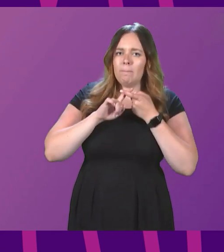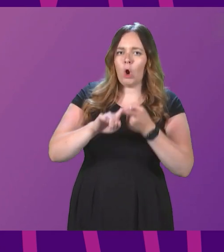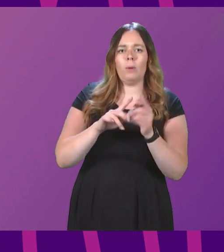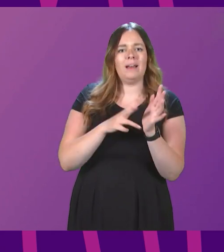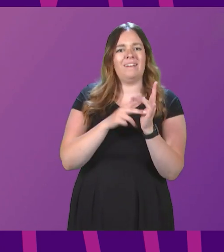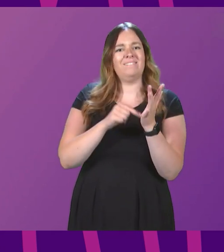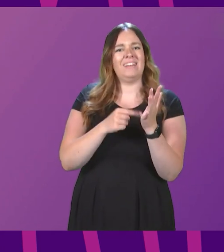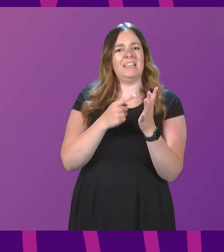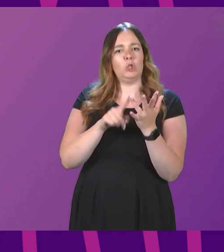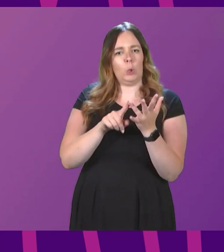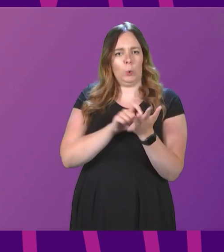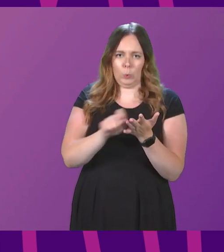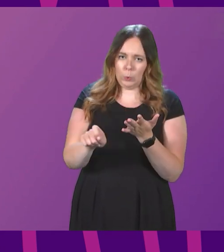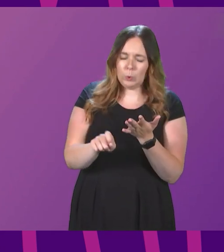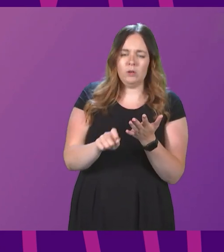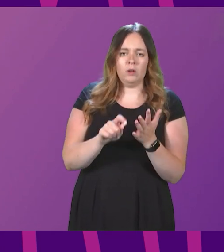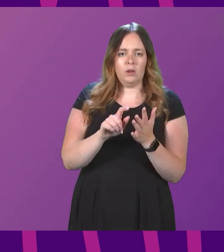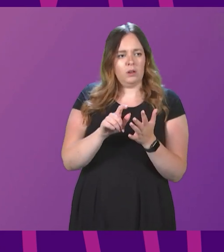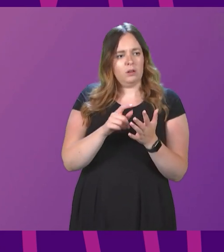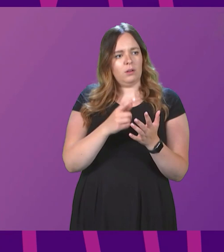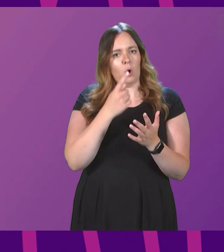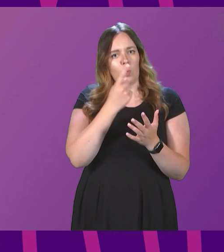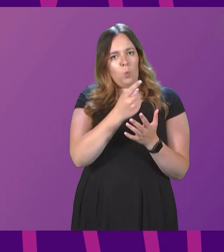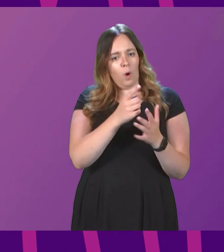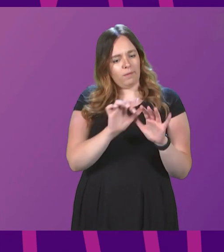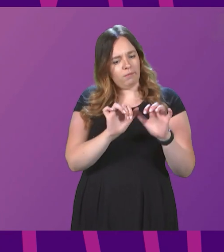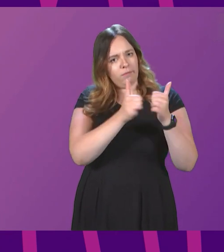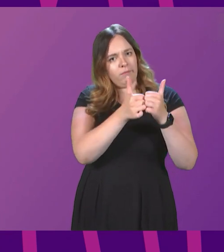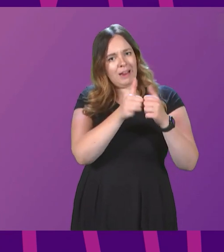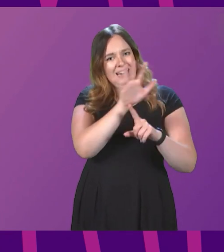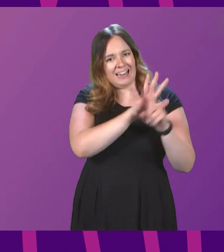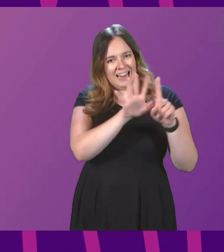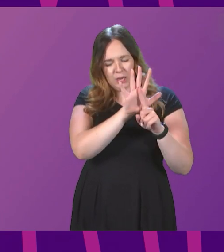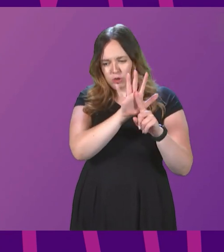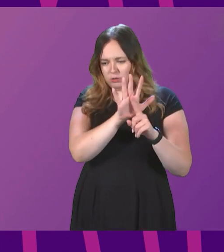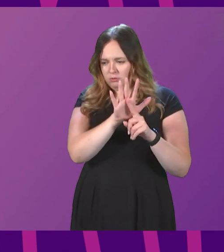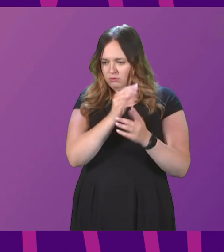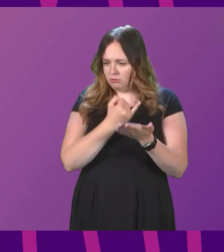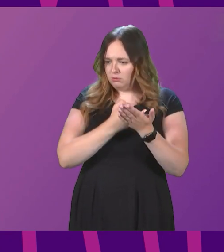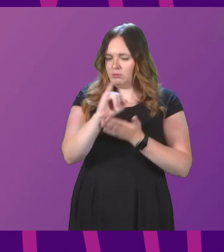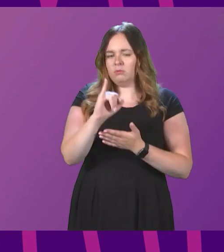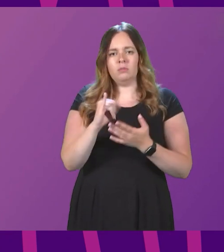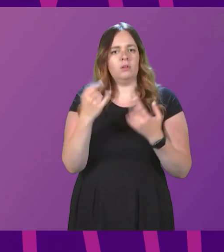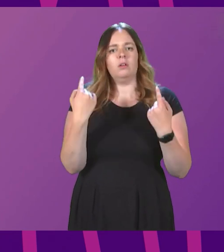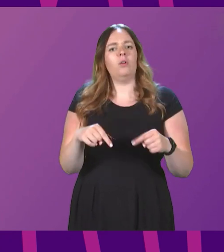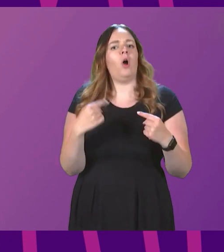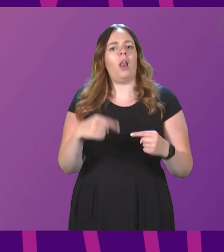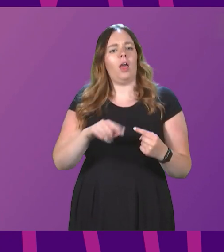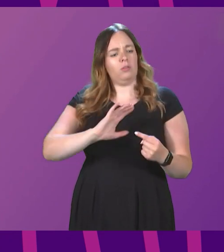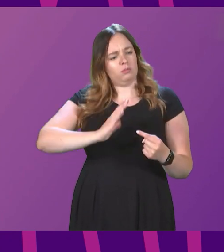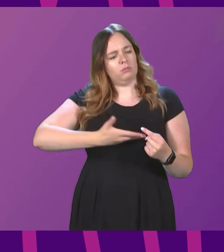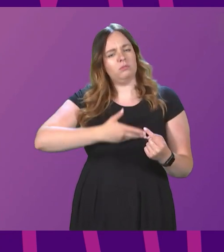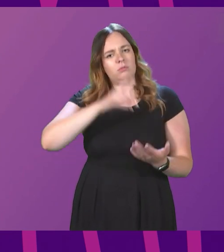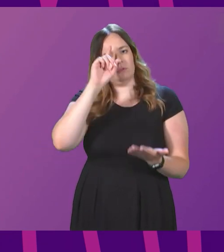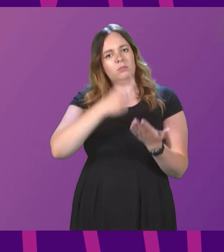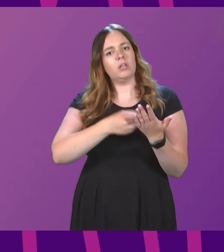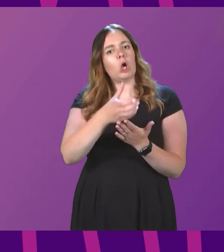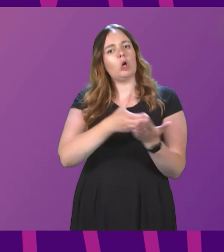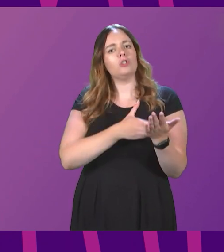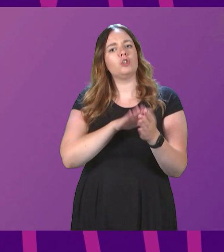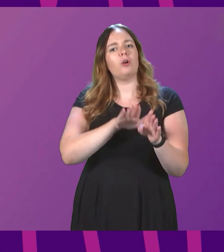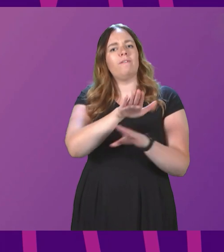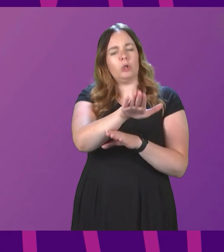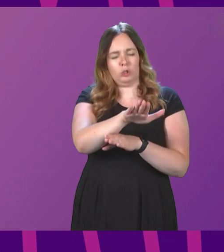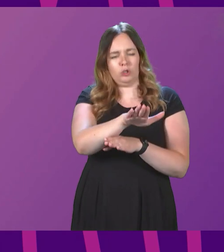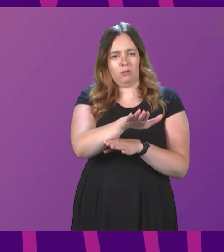one partner nation to prevent another partner nation from simply exercising its right to choose its constitutional future.